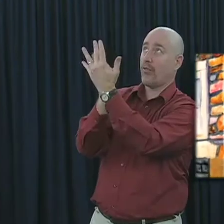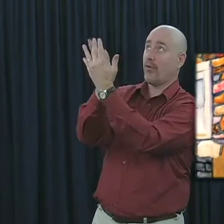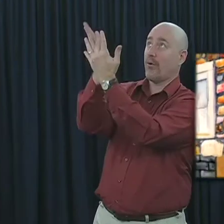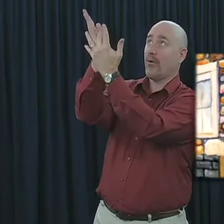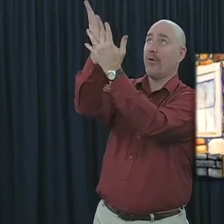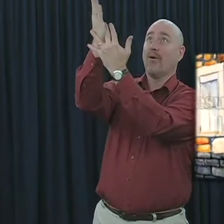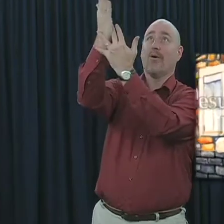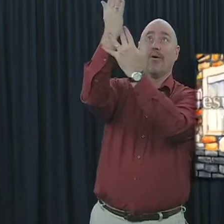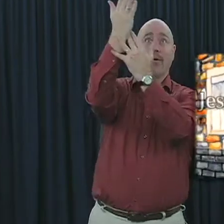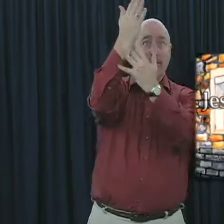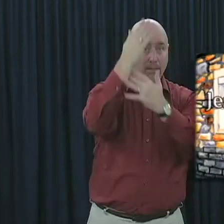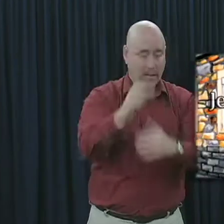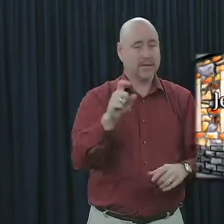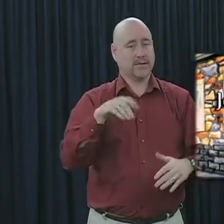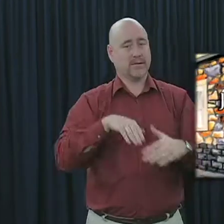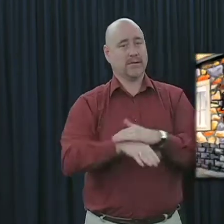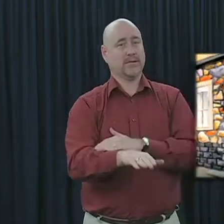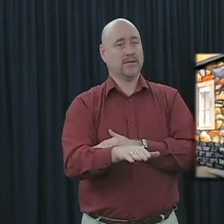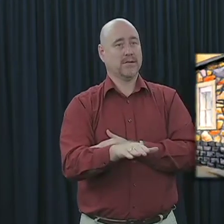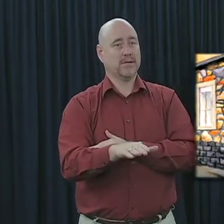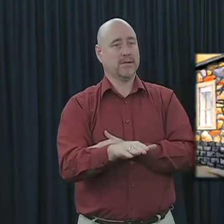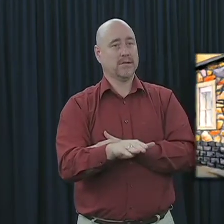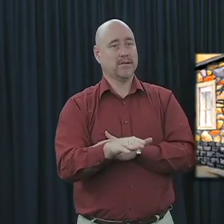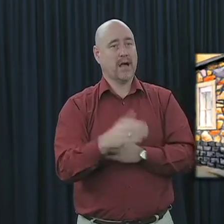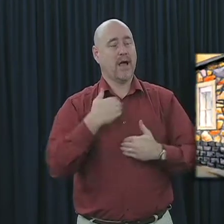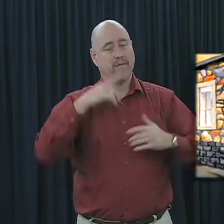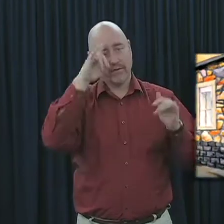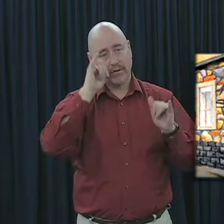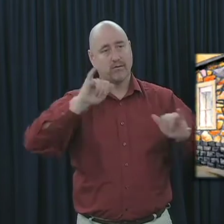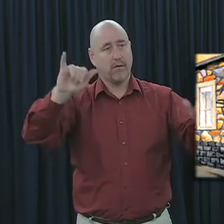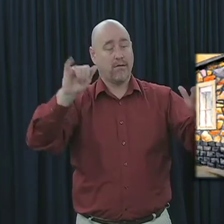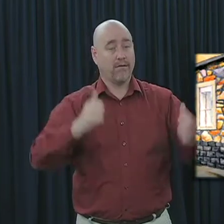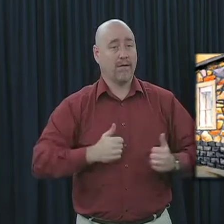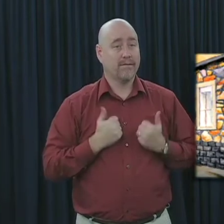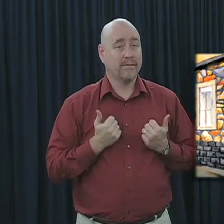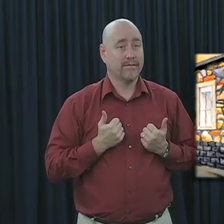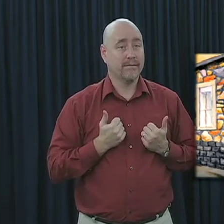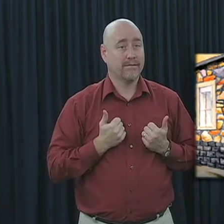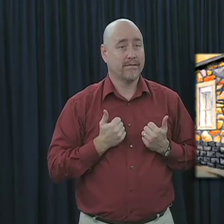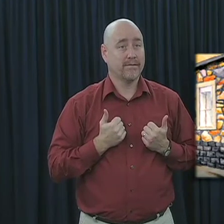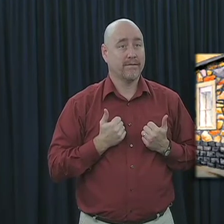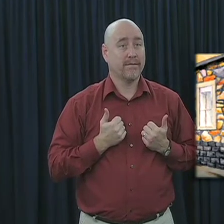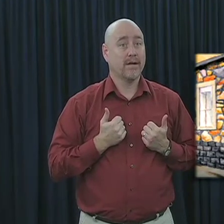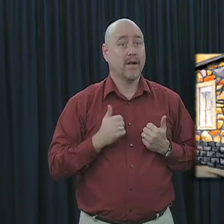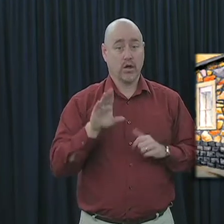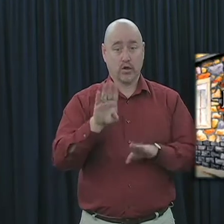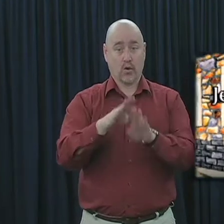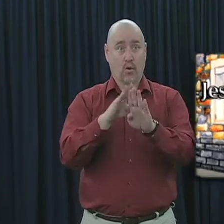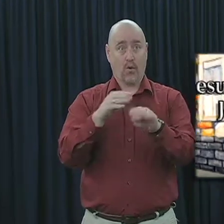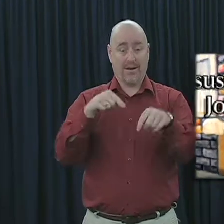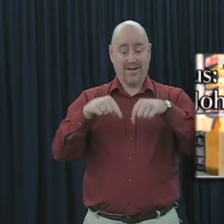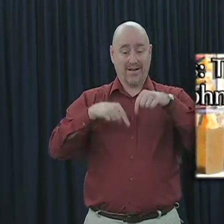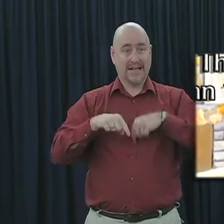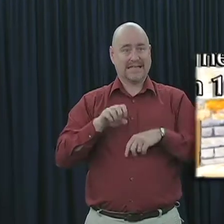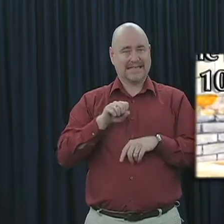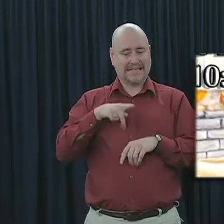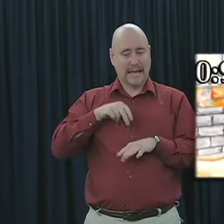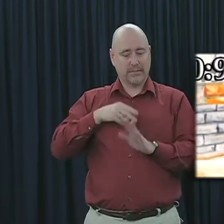by which men must enter in order to have eternal life. Leading up to that door are the steps of salvation